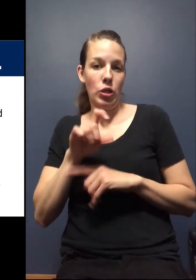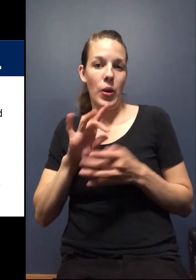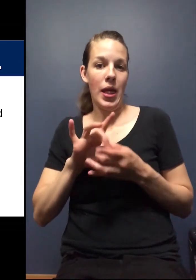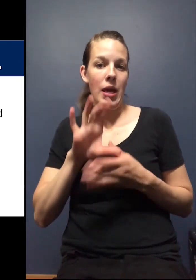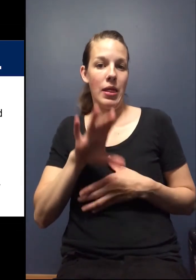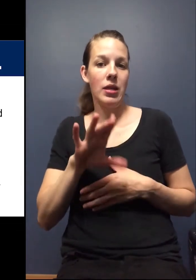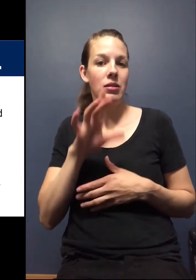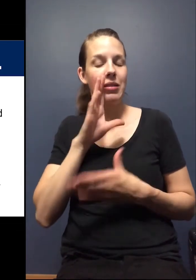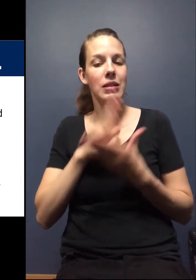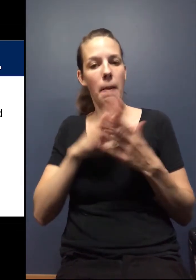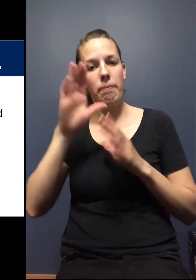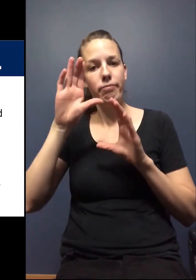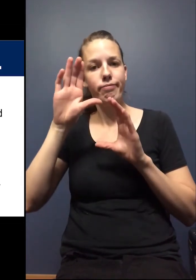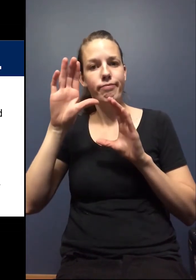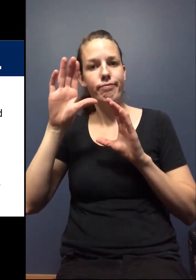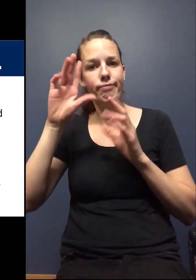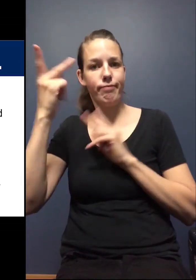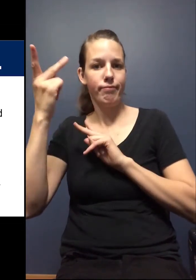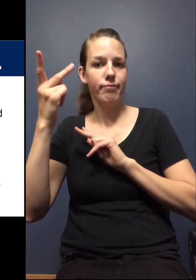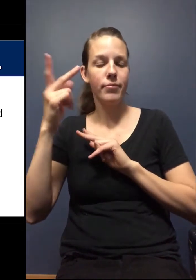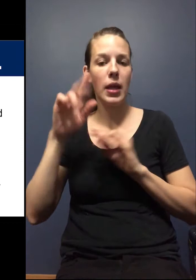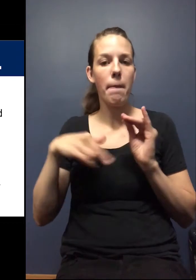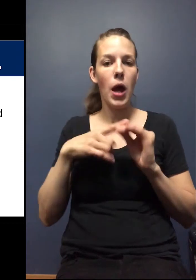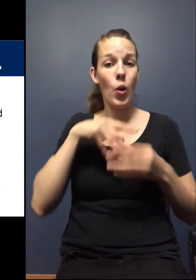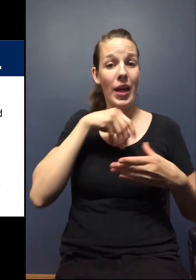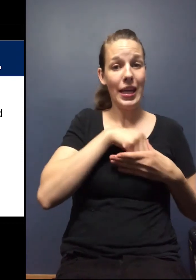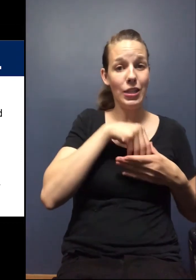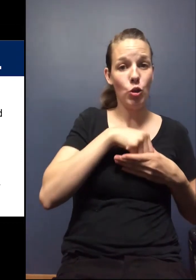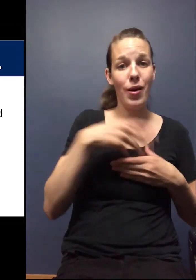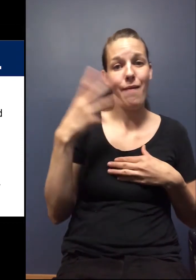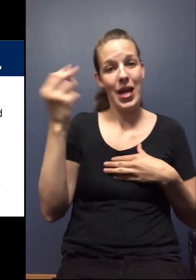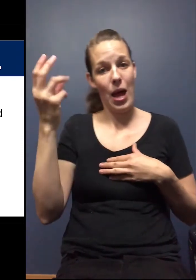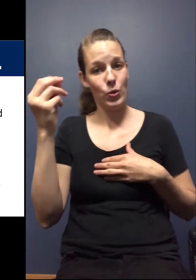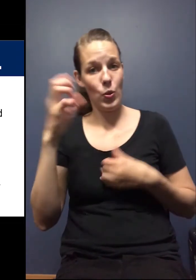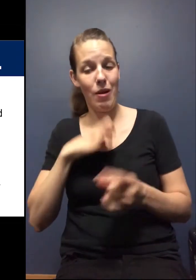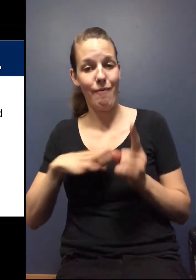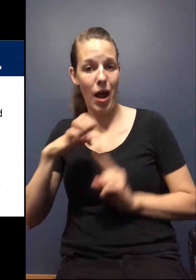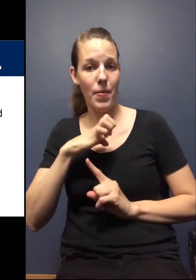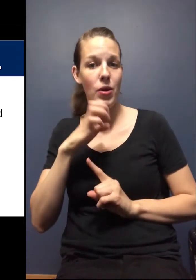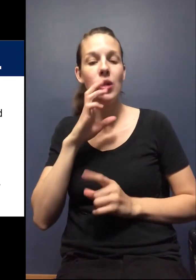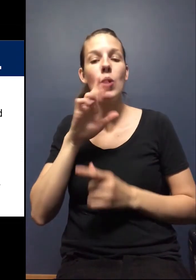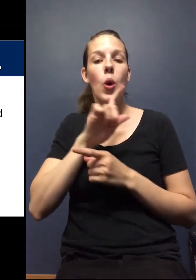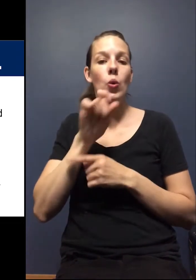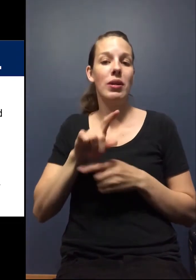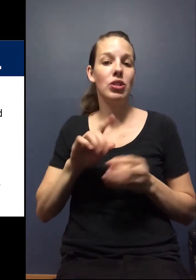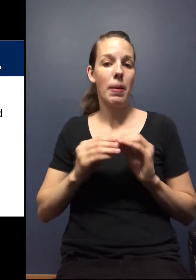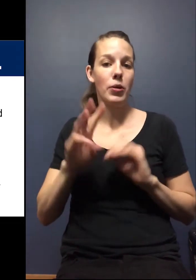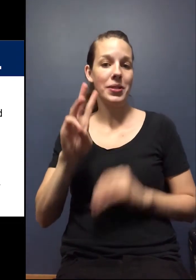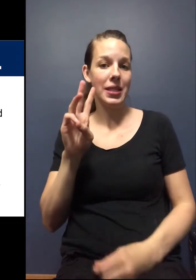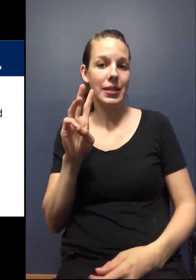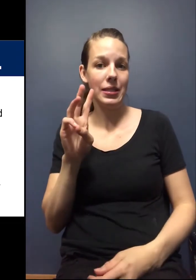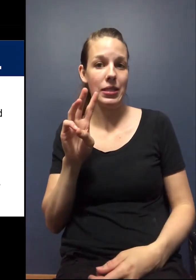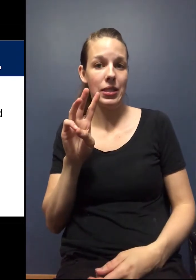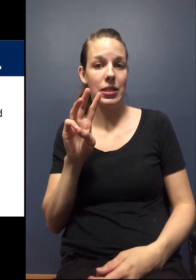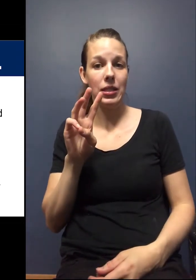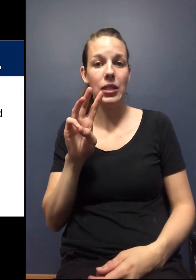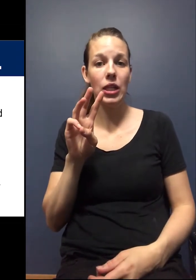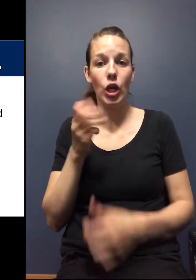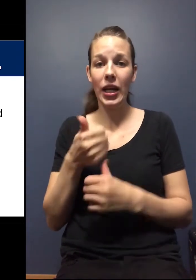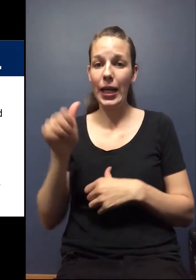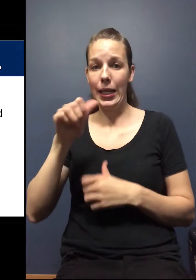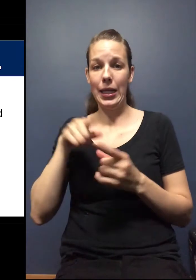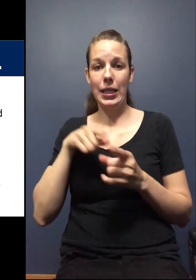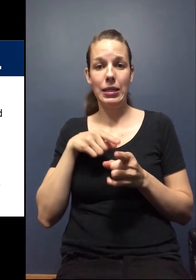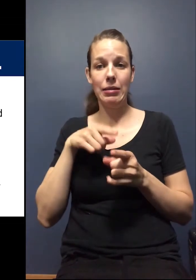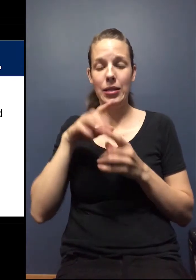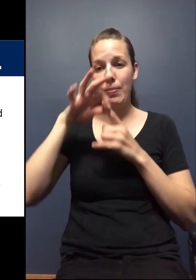that there's some misconceptions about indoor versus outdoor environments. So in question number six is, are there any